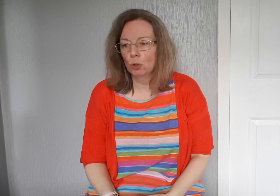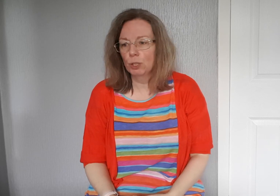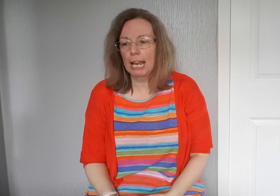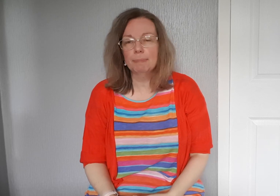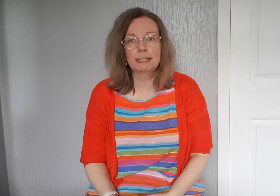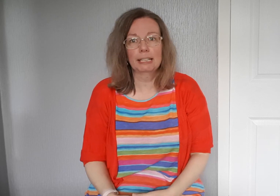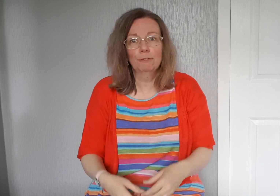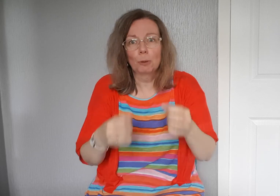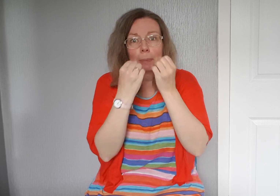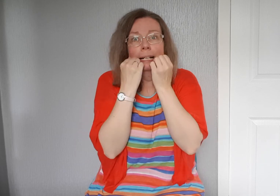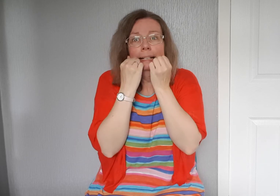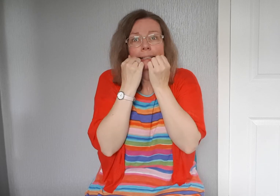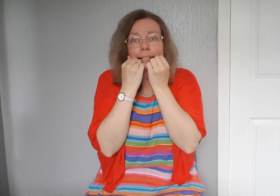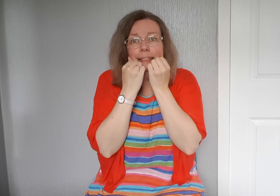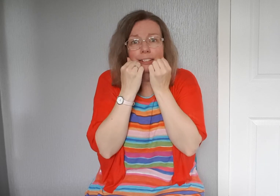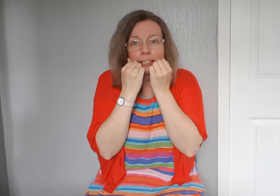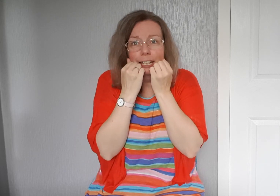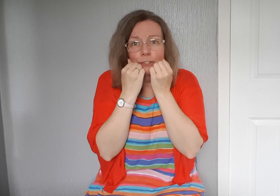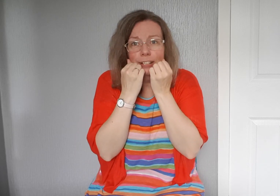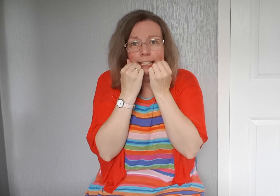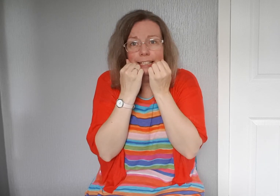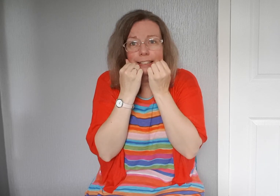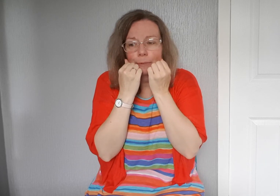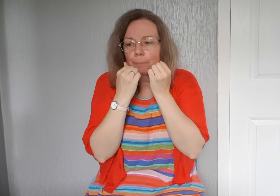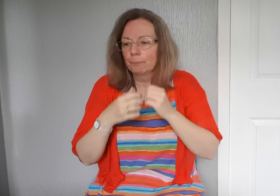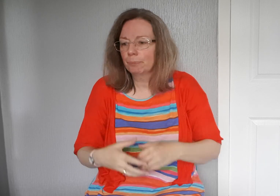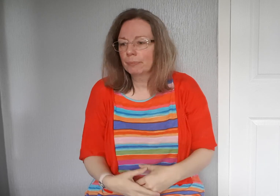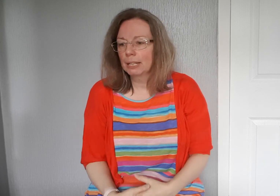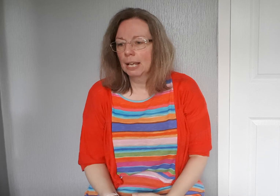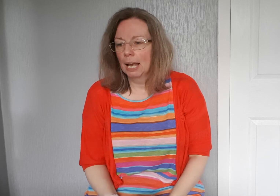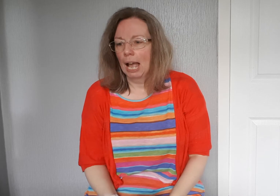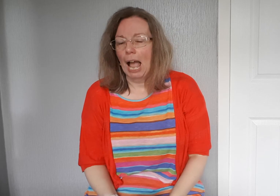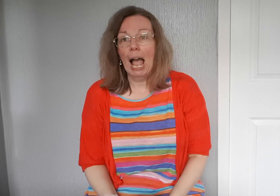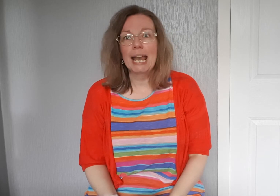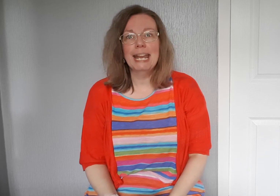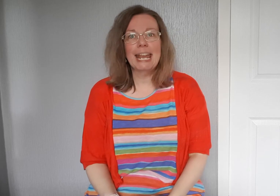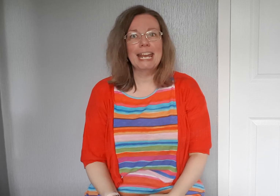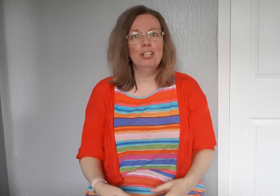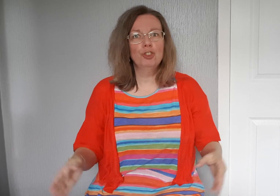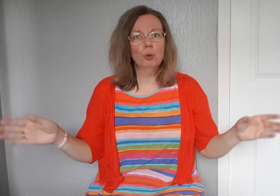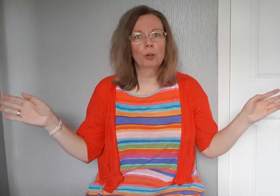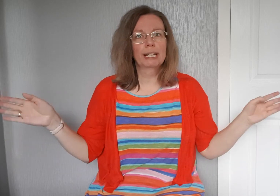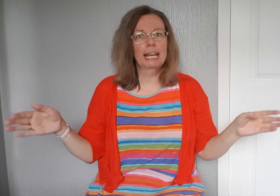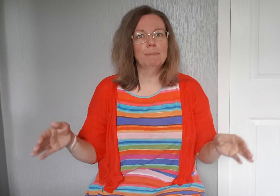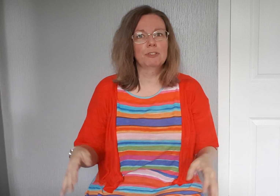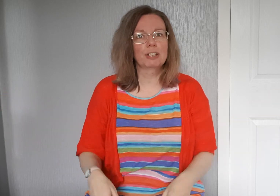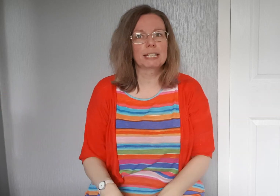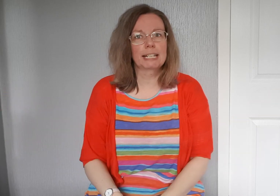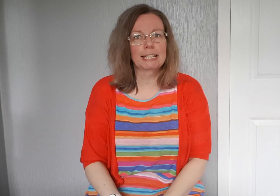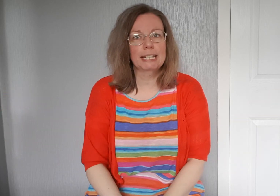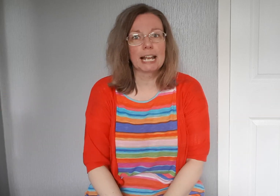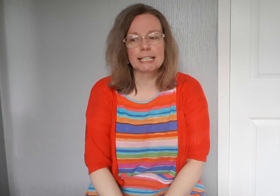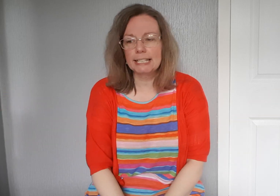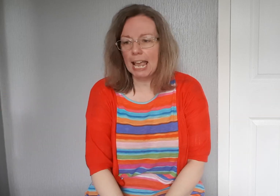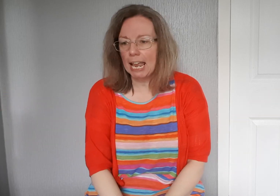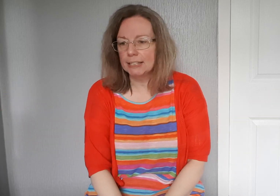who kept stealing from them. Let's see your scared faces. An angel came to visit Gideon and said,